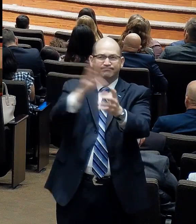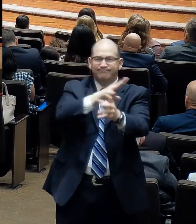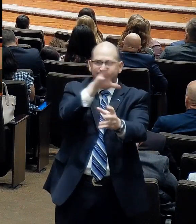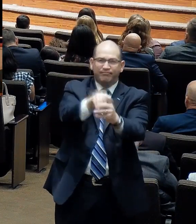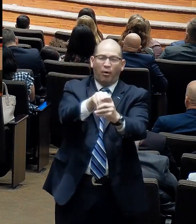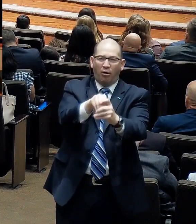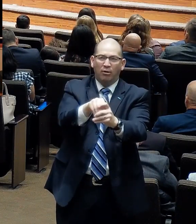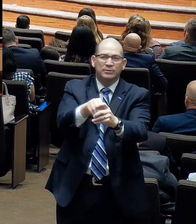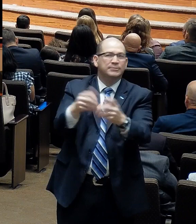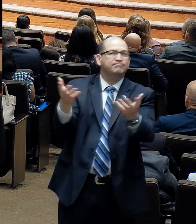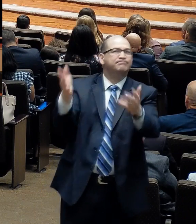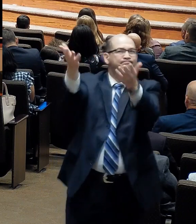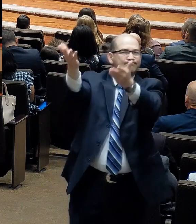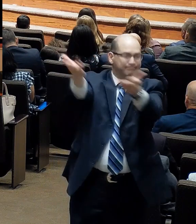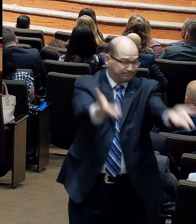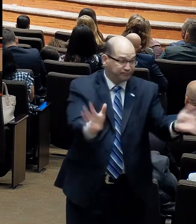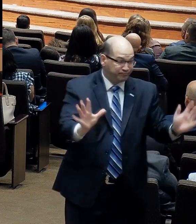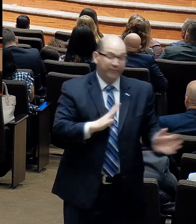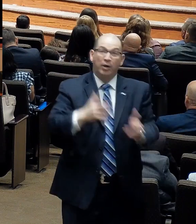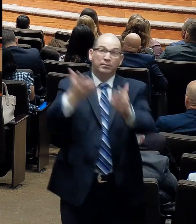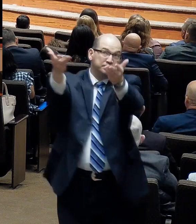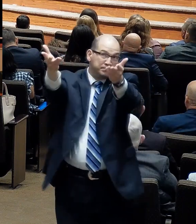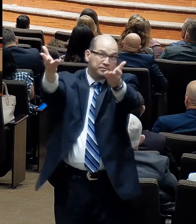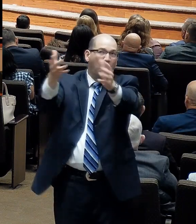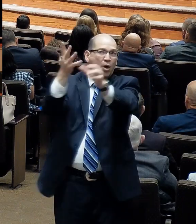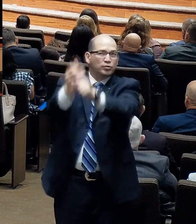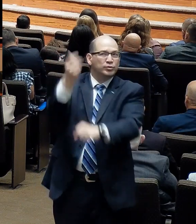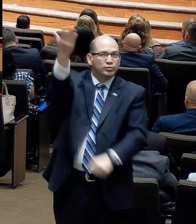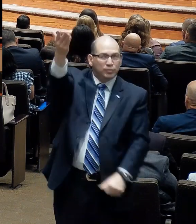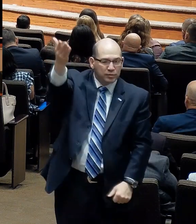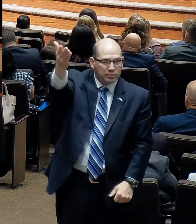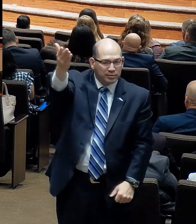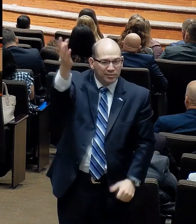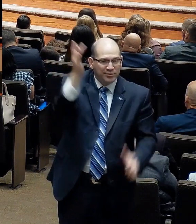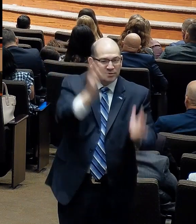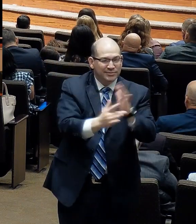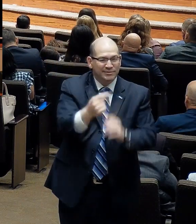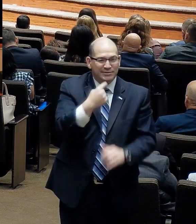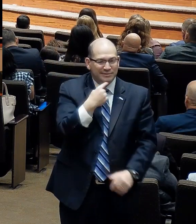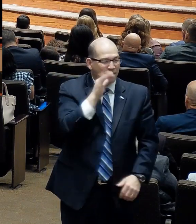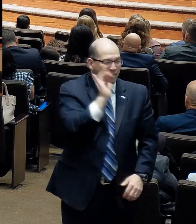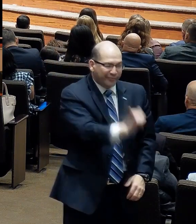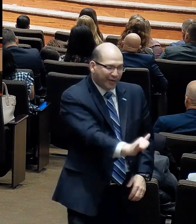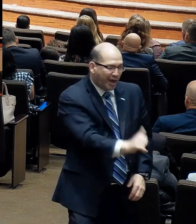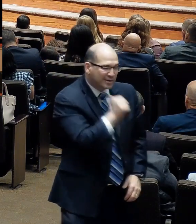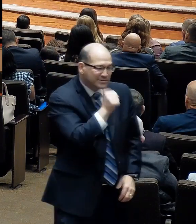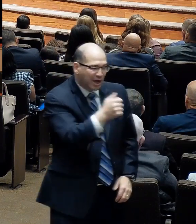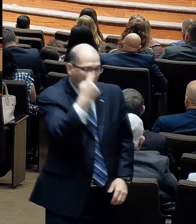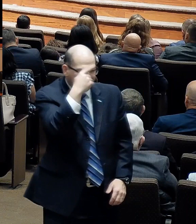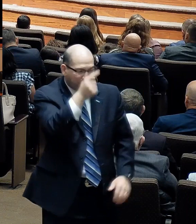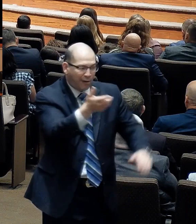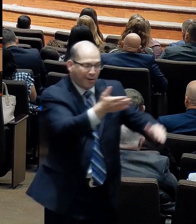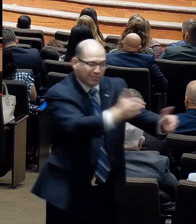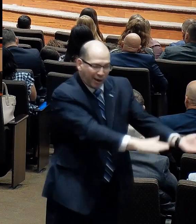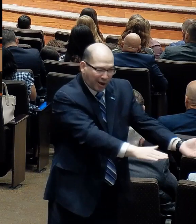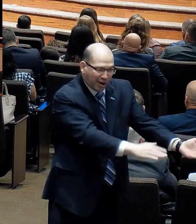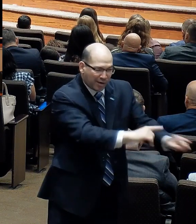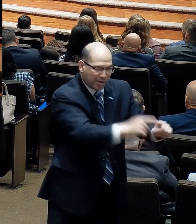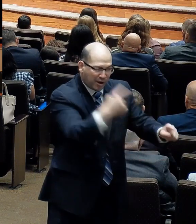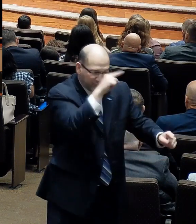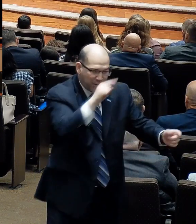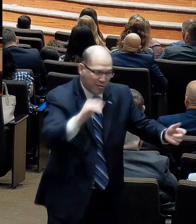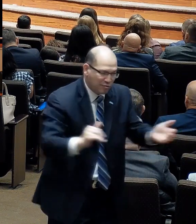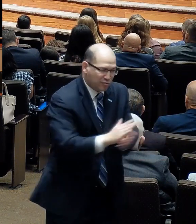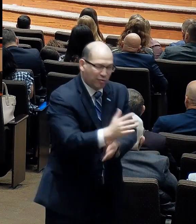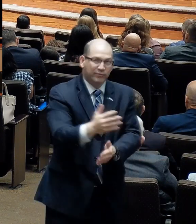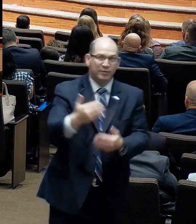And he said here, he said, it's not unto death. Don't worry. Why this is coming is for the glory of God, that the Son of God might be glorified